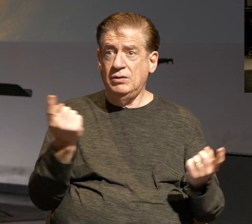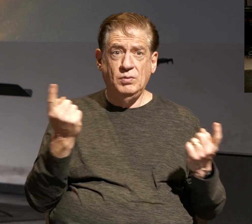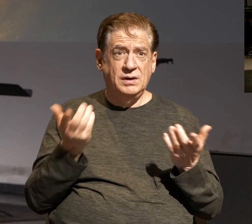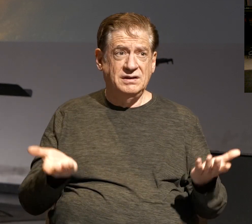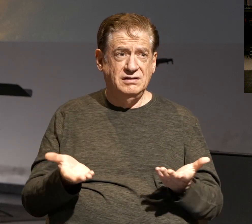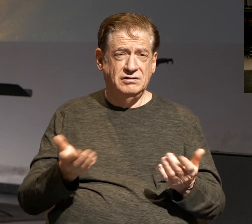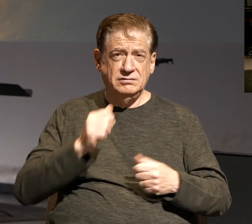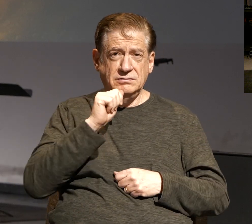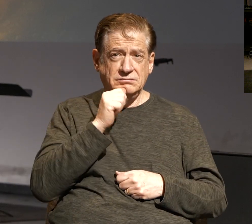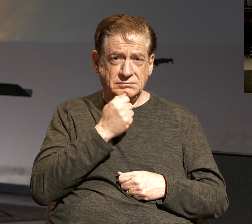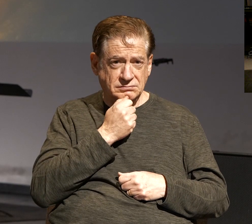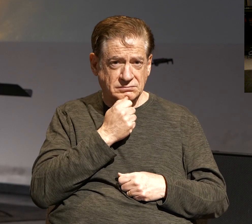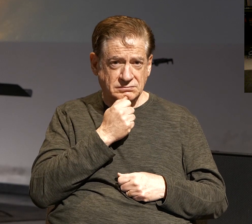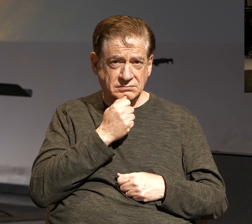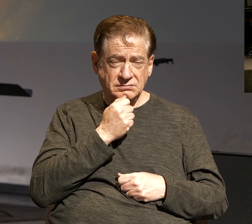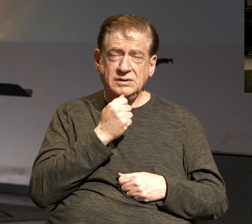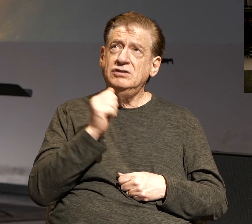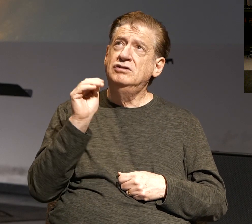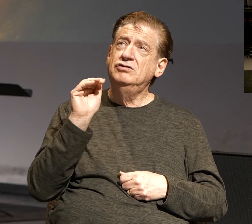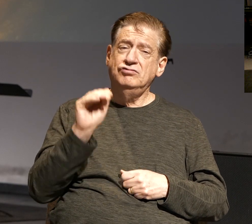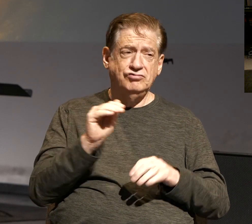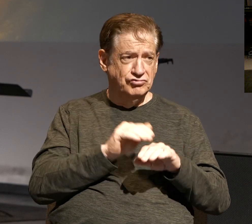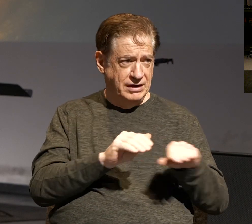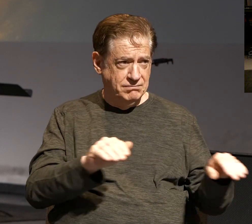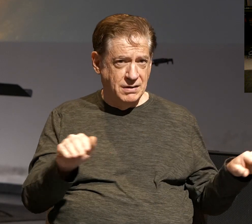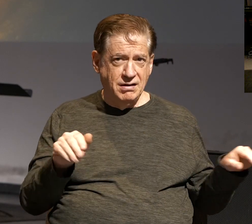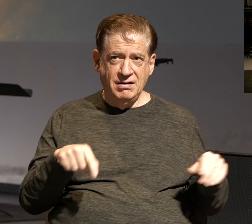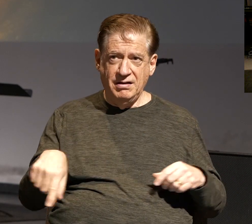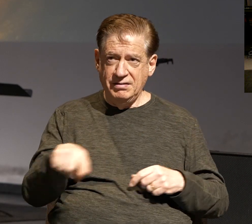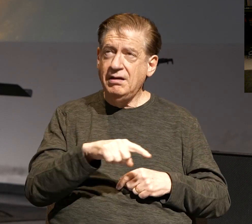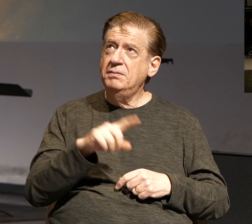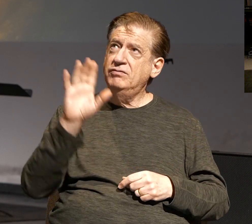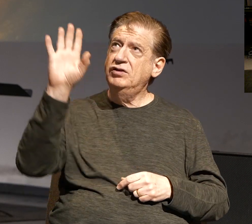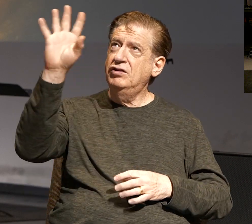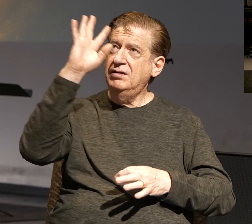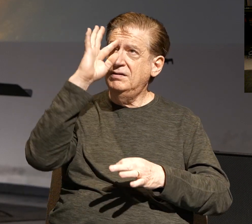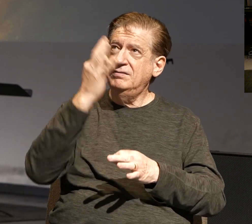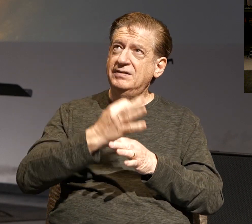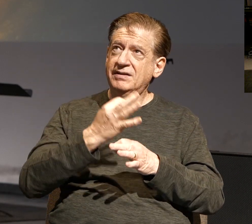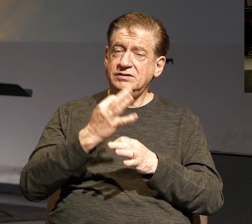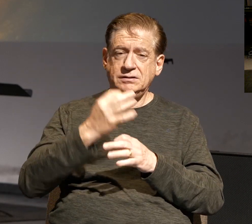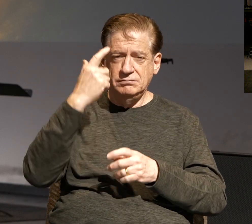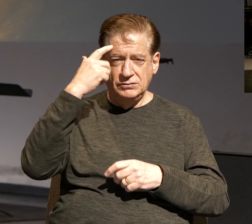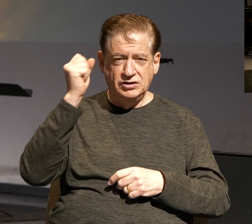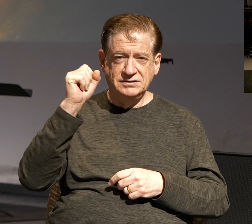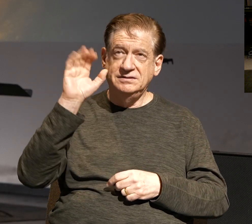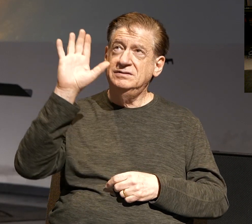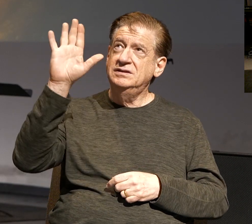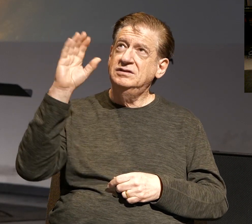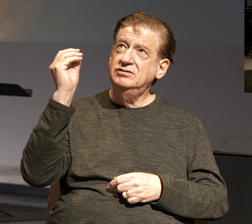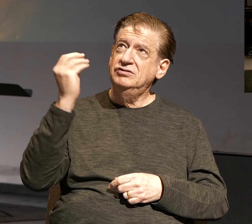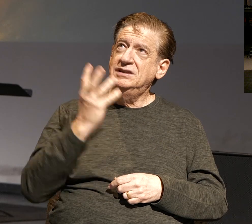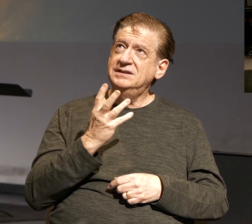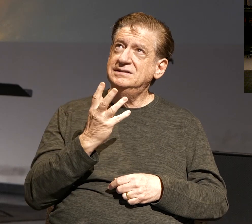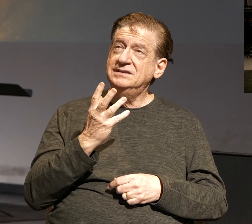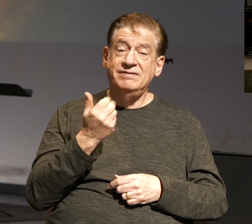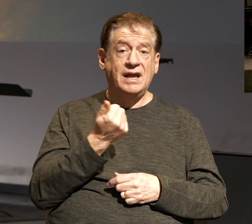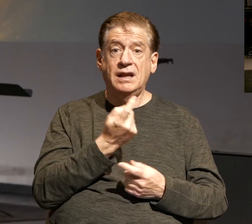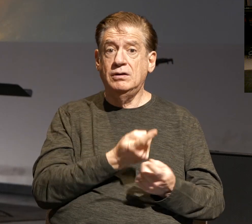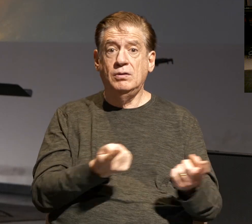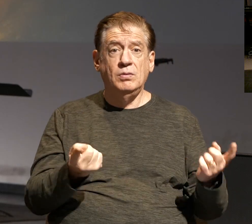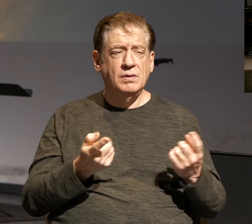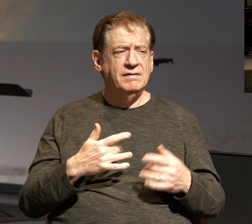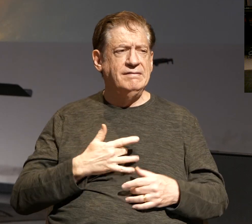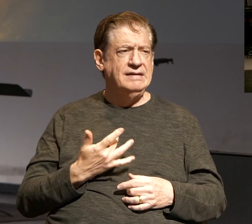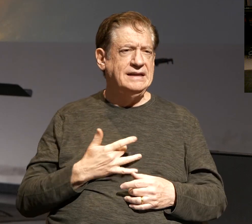that's hurting, remind them of your faithfulness because it is great. If there's anyone in here that is just